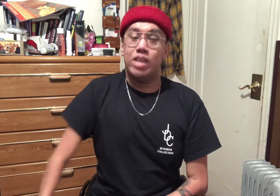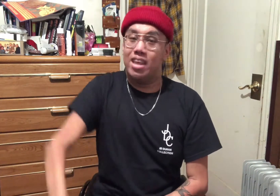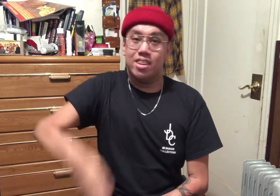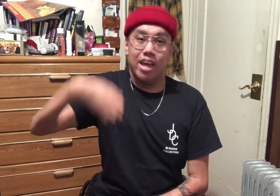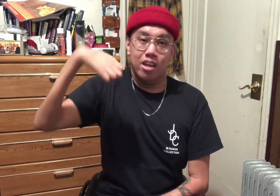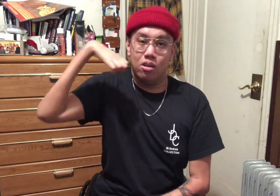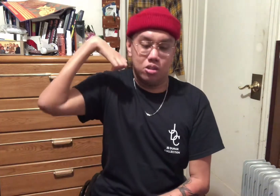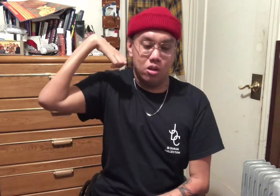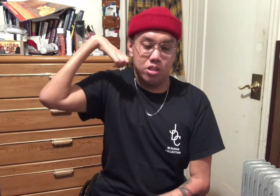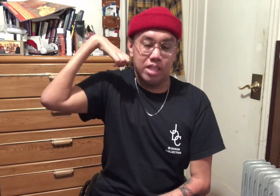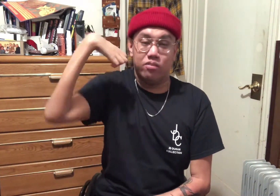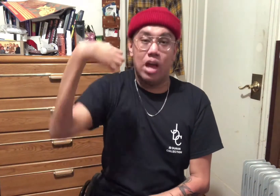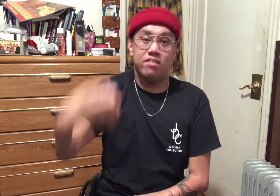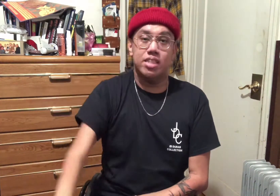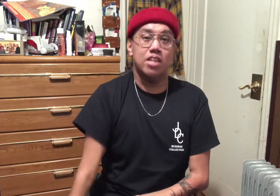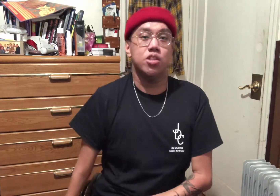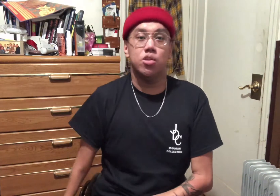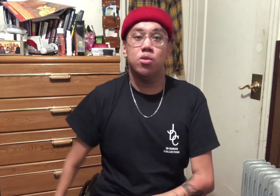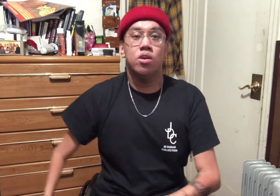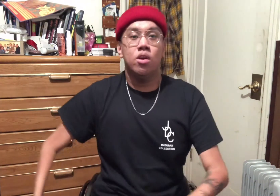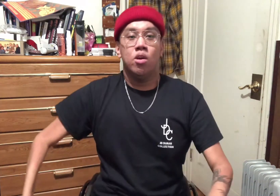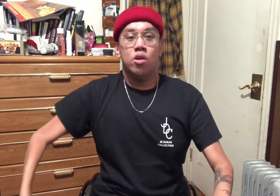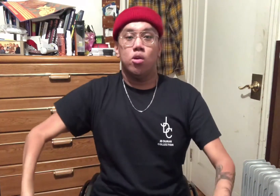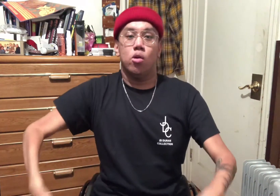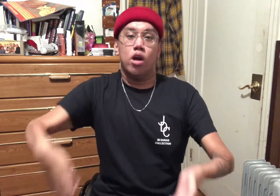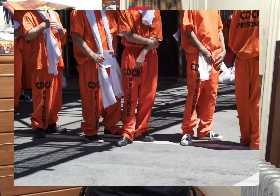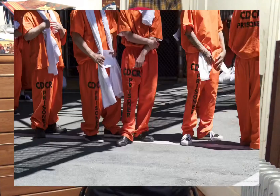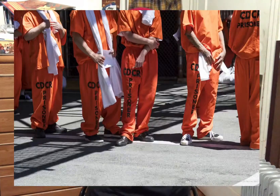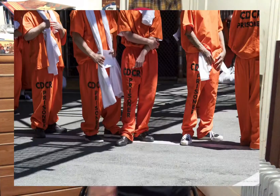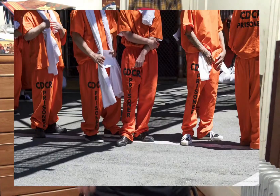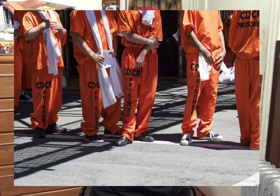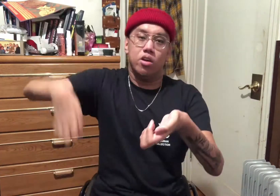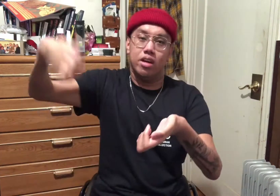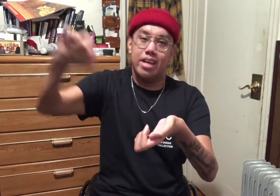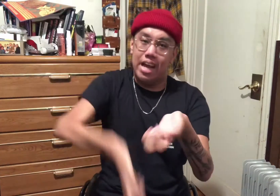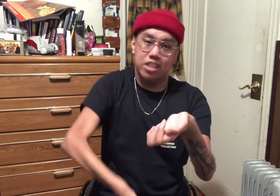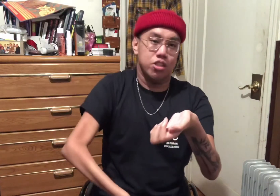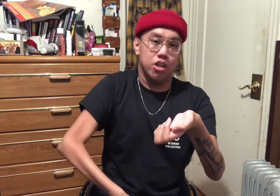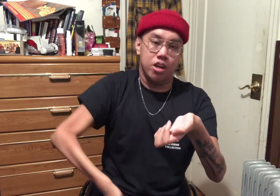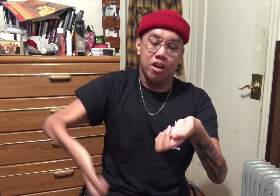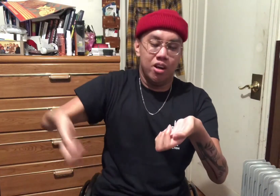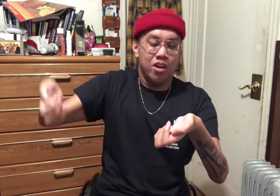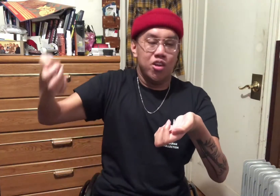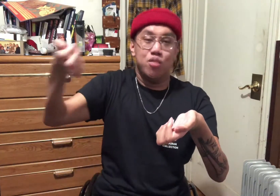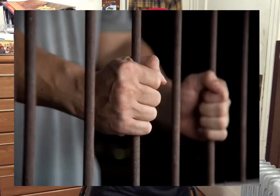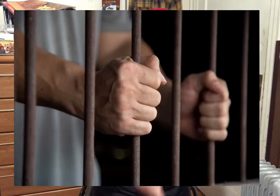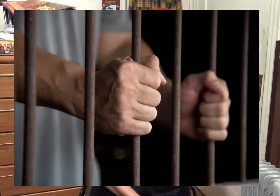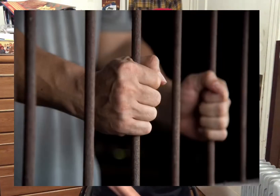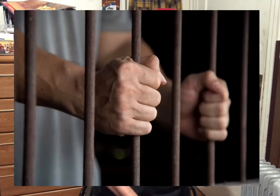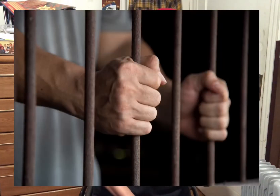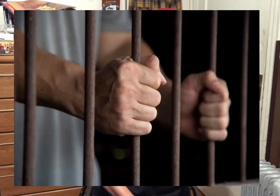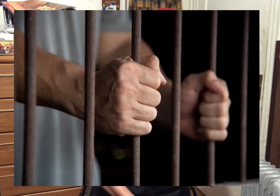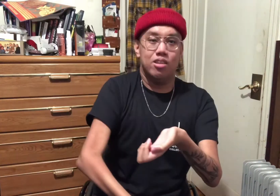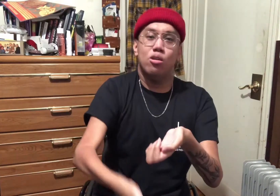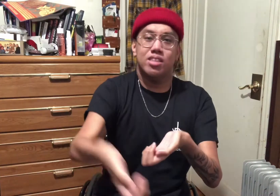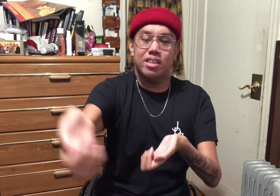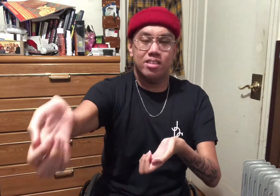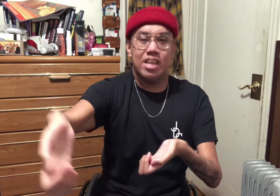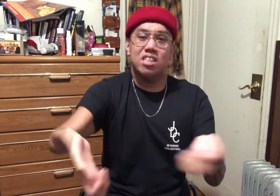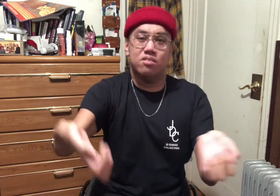they think in those cultures that if you have a tattoo, you're a criminal, you're a gangster, you've been to prison, those kinds of